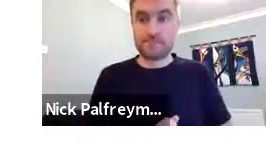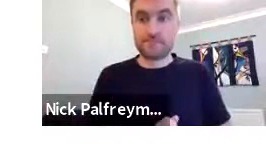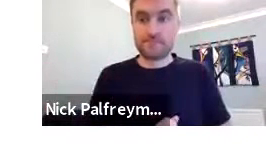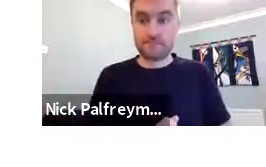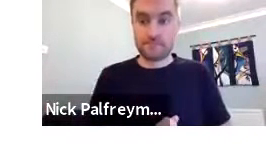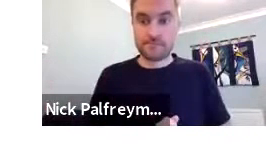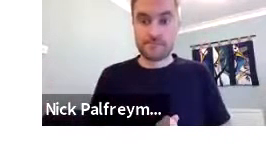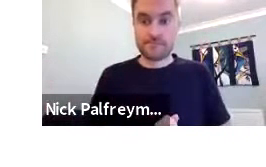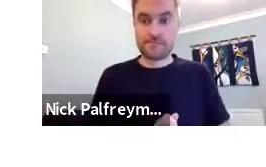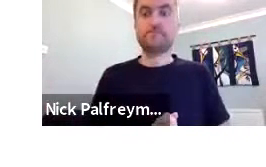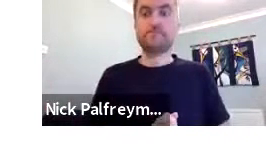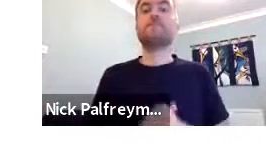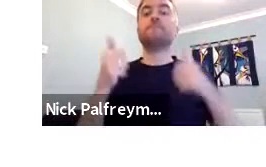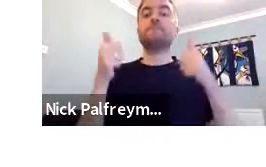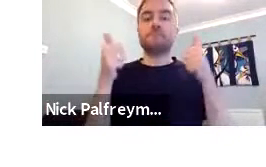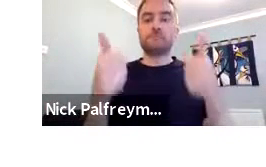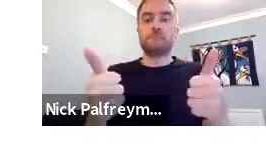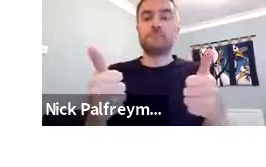Three. Three.